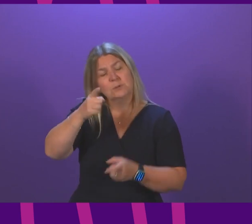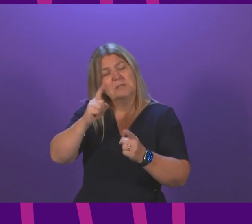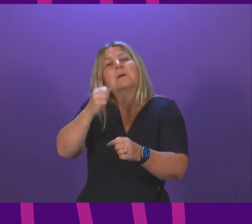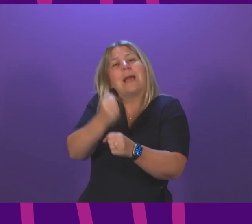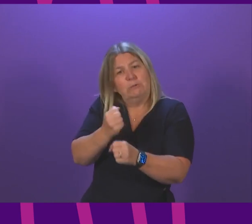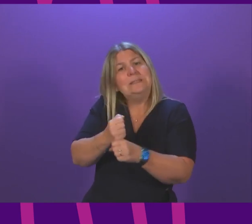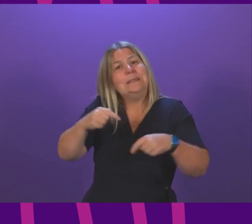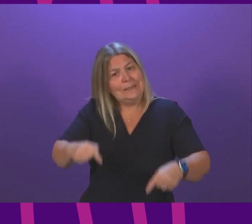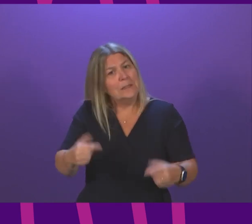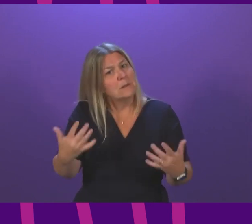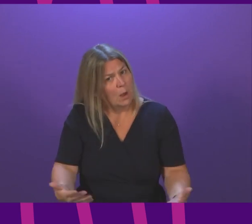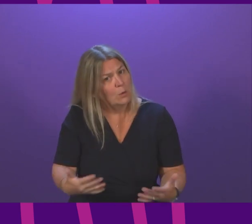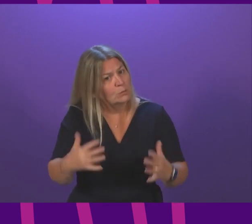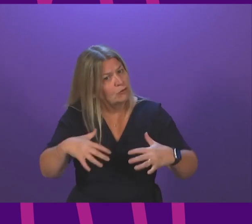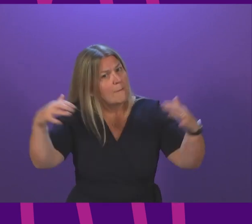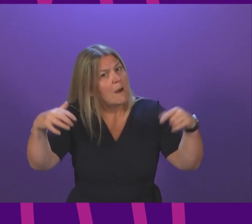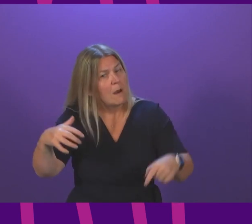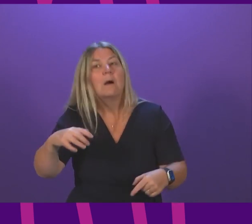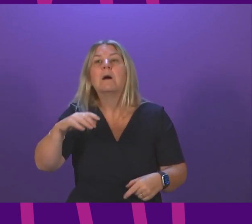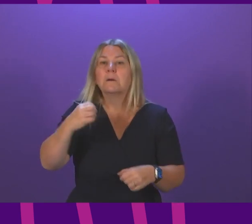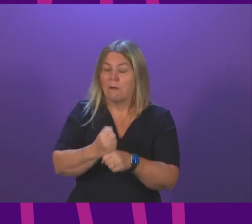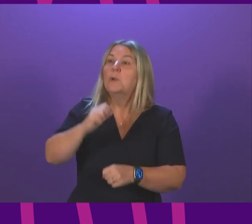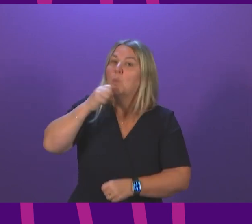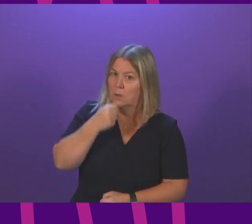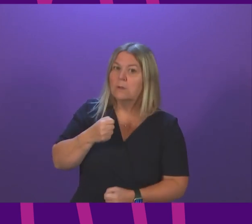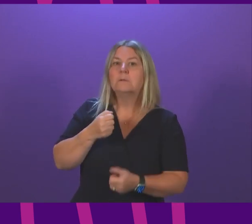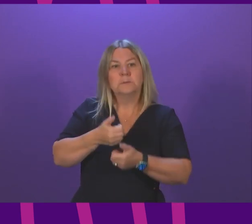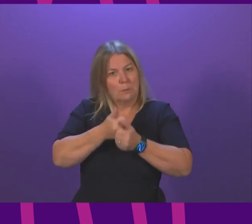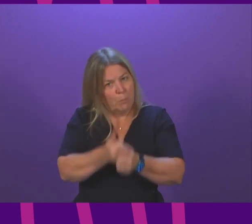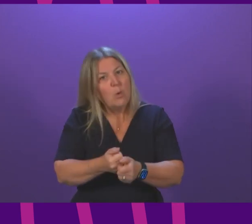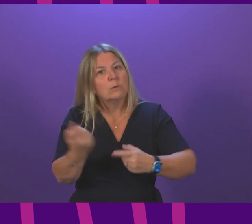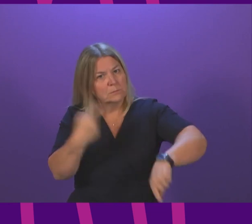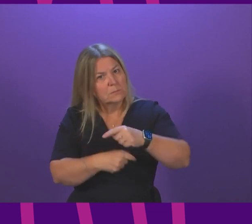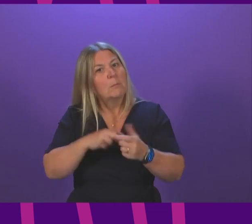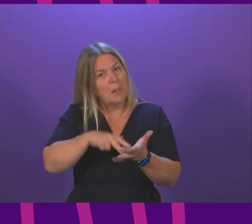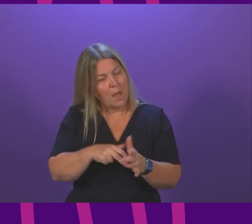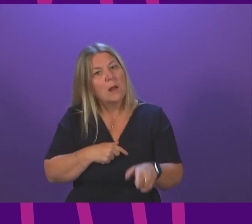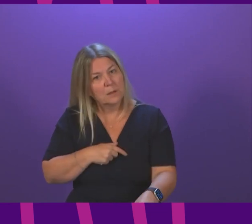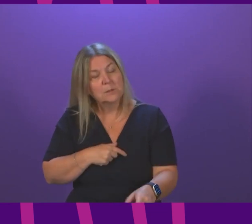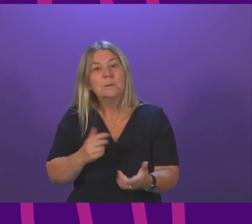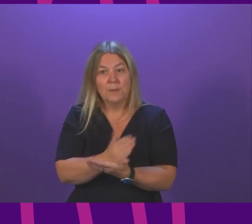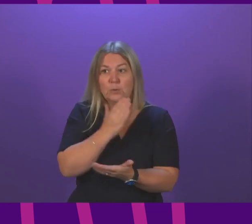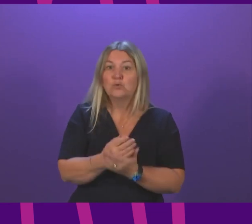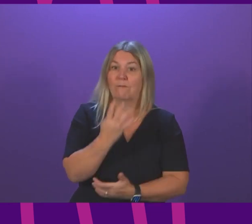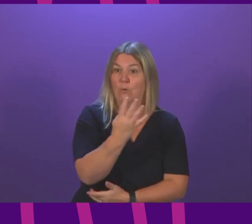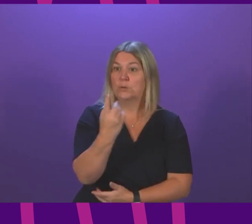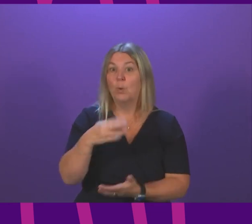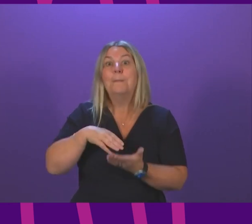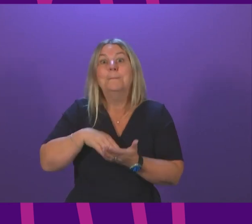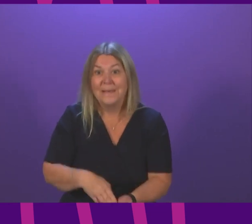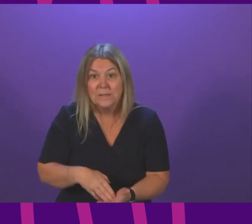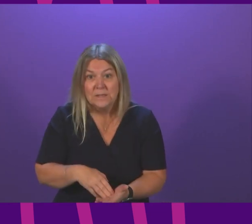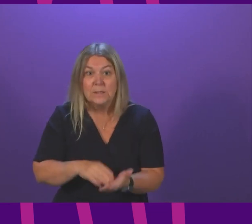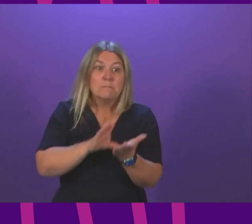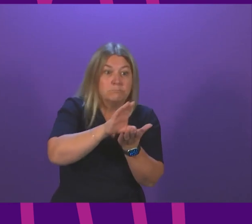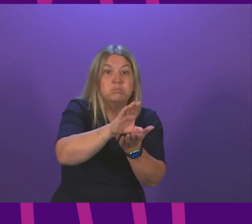that the government will act that she will back our plan and make sure that £41 million gets into people's pockets before it's